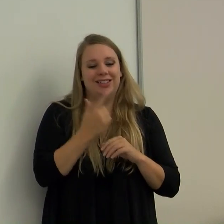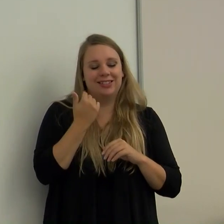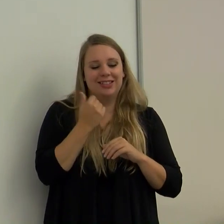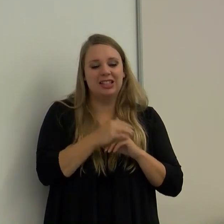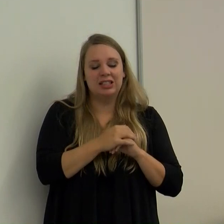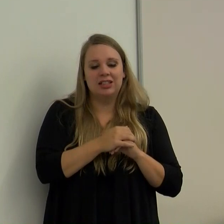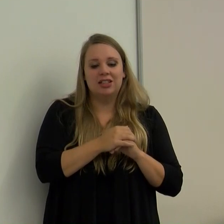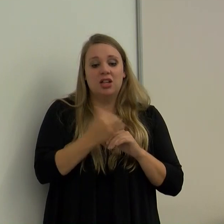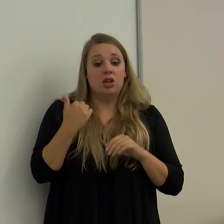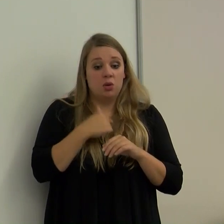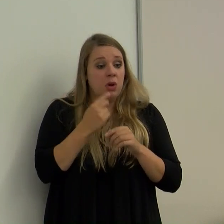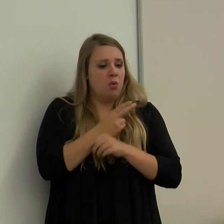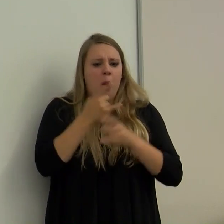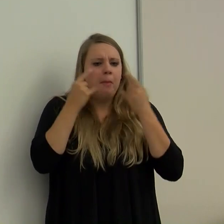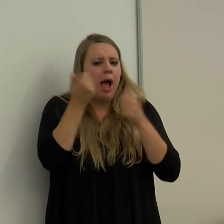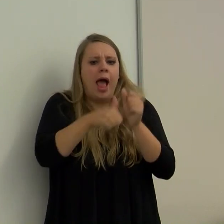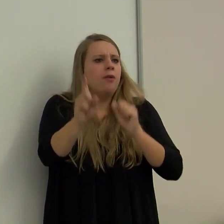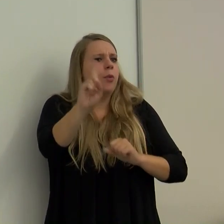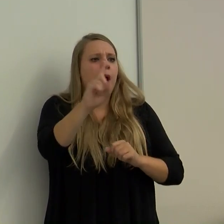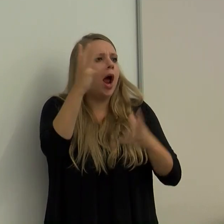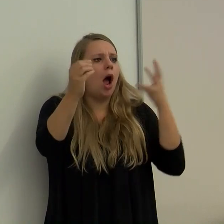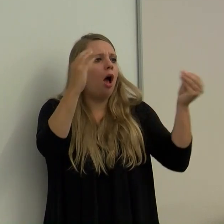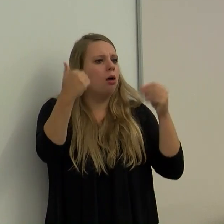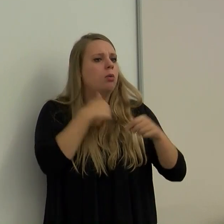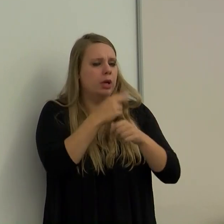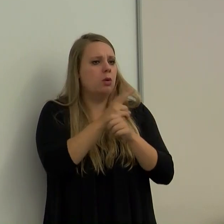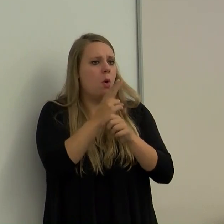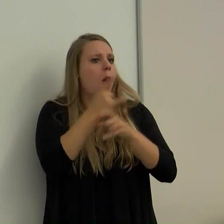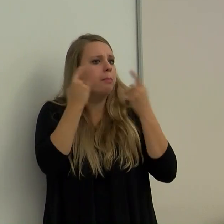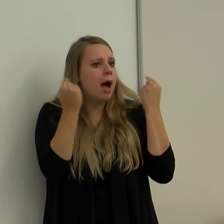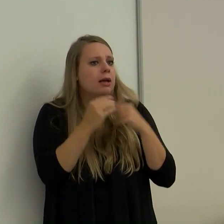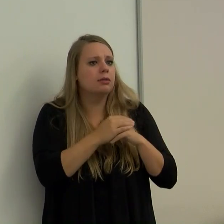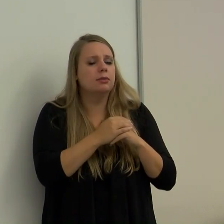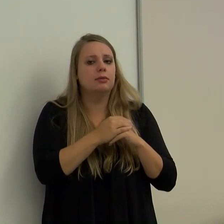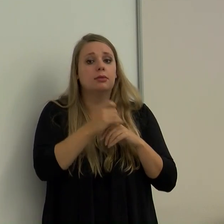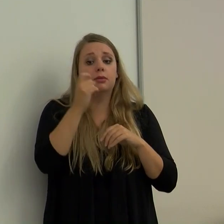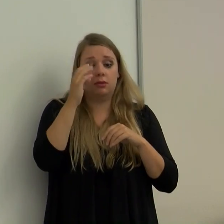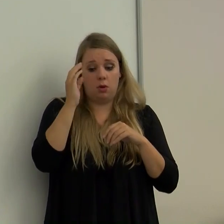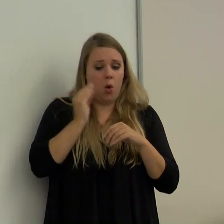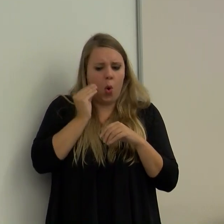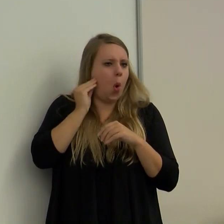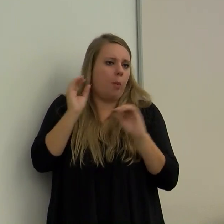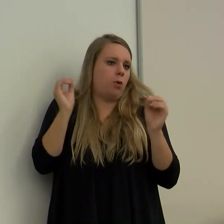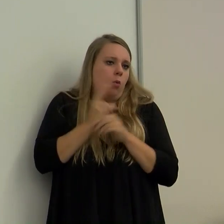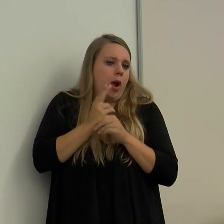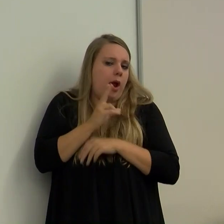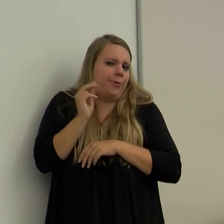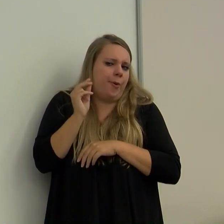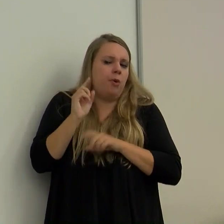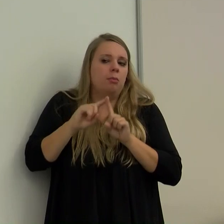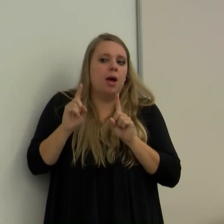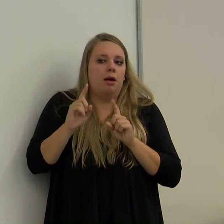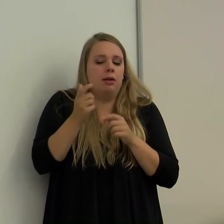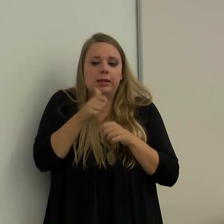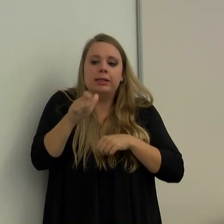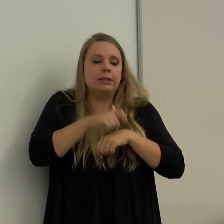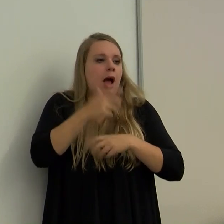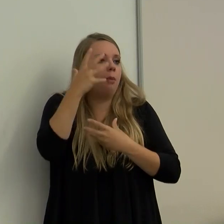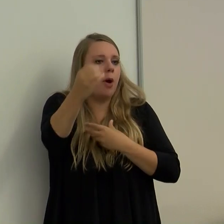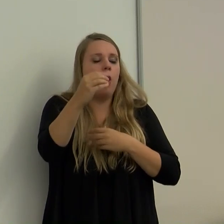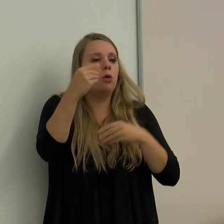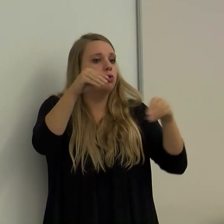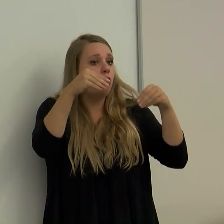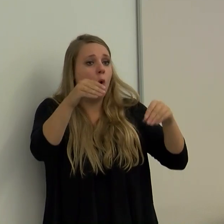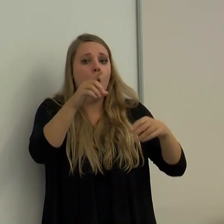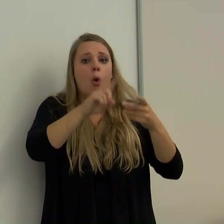We wore masks everywhere. You know, at home we didn't wear them. But anytime we went to